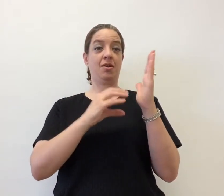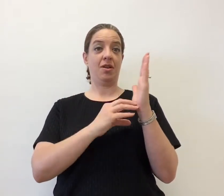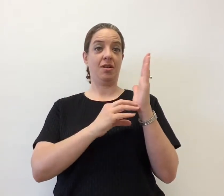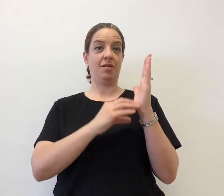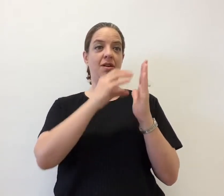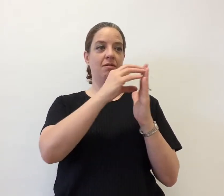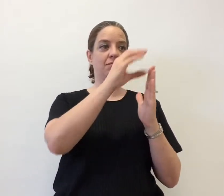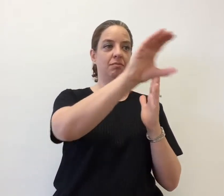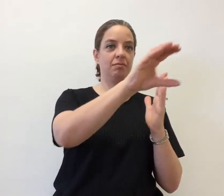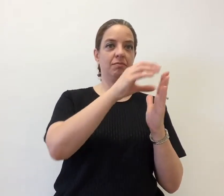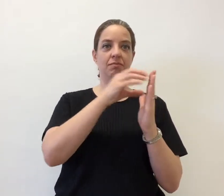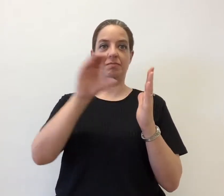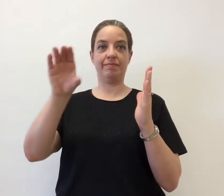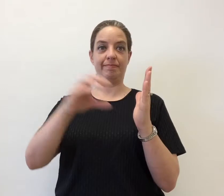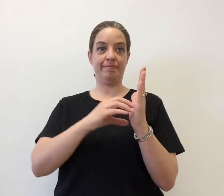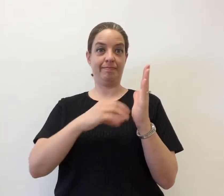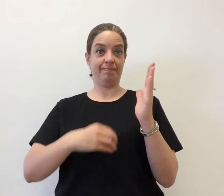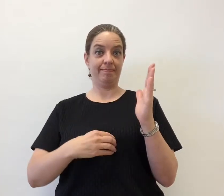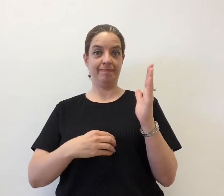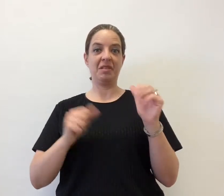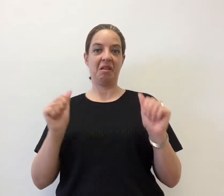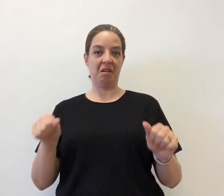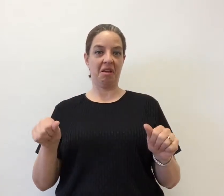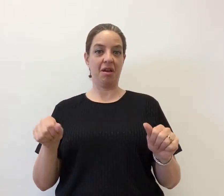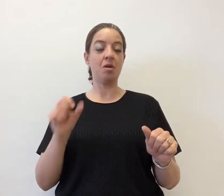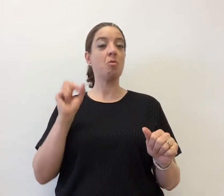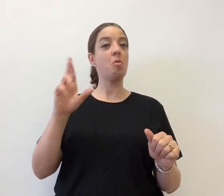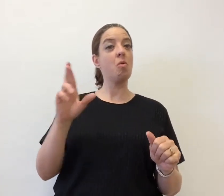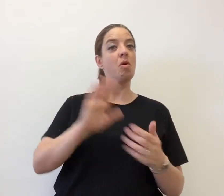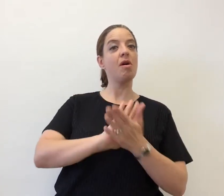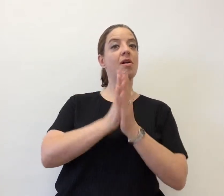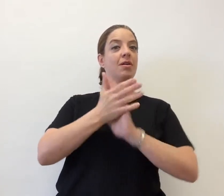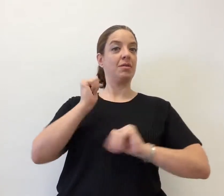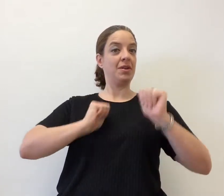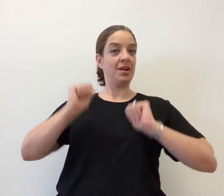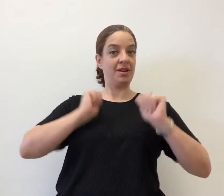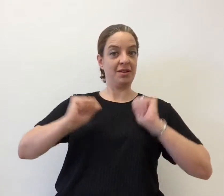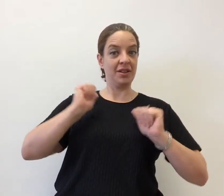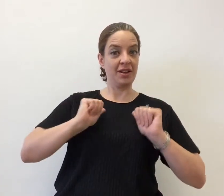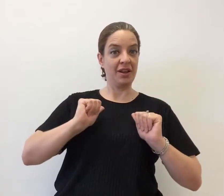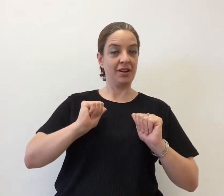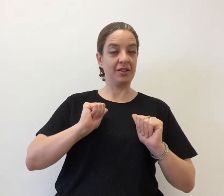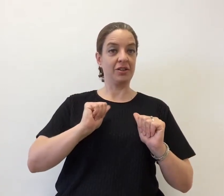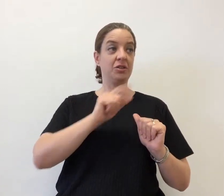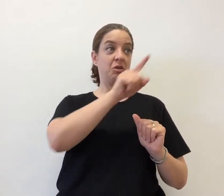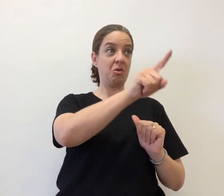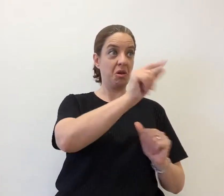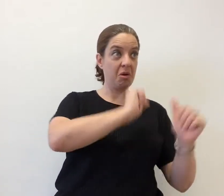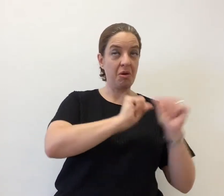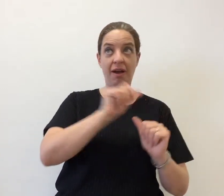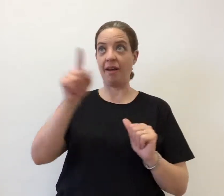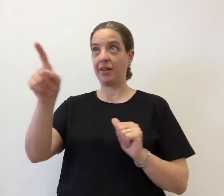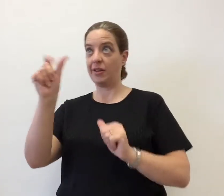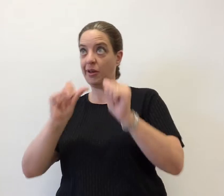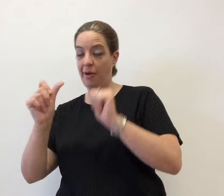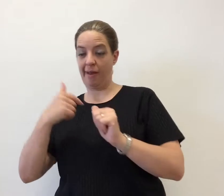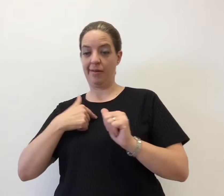you can either divide the story into parts and each take responsibility for a section, or you can play the different characters